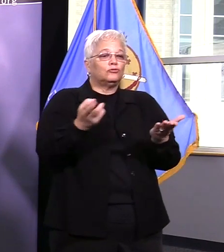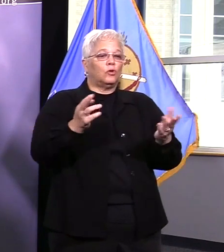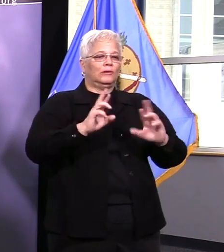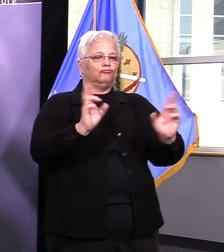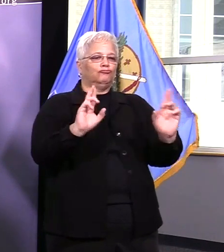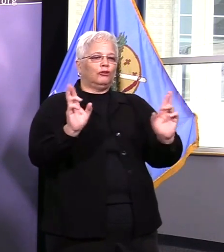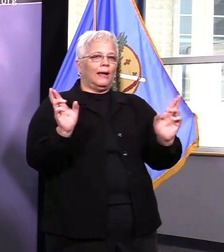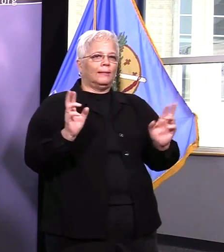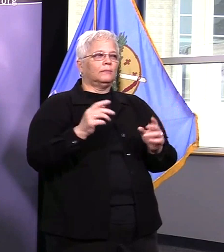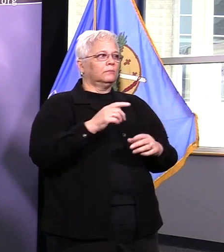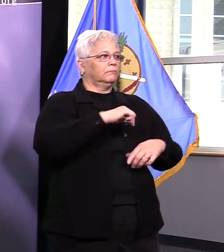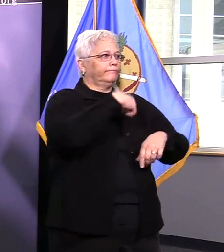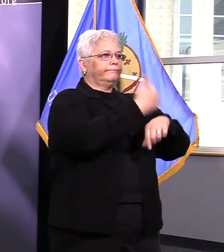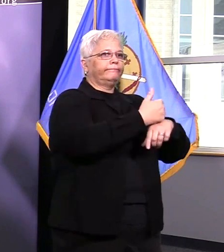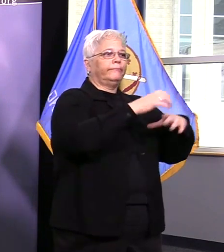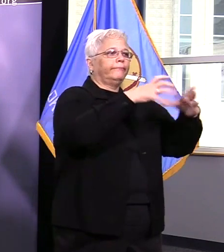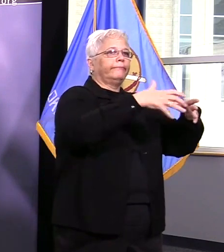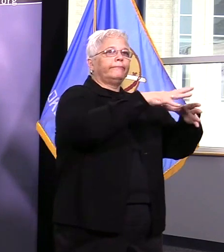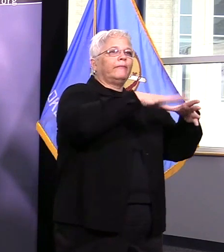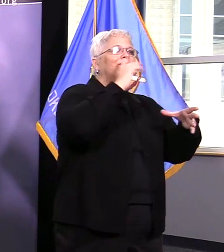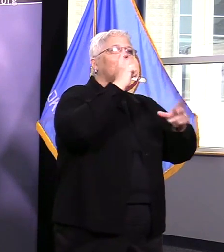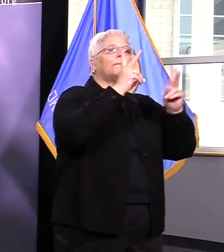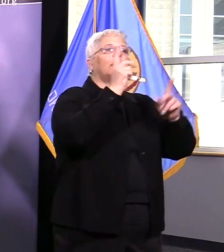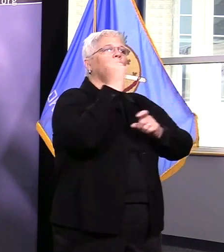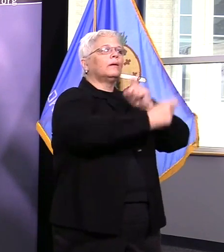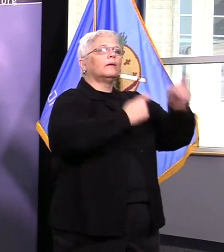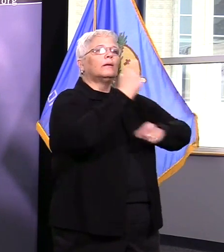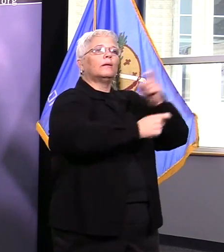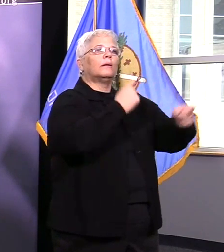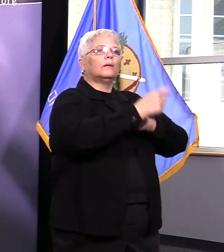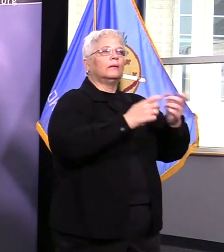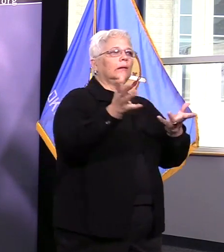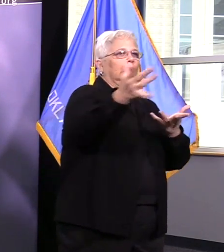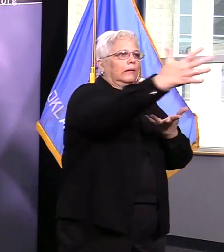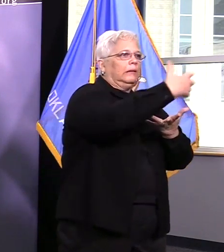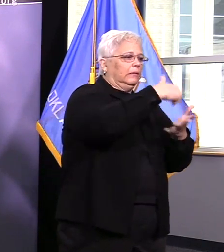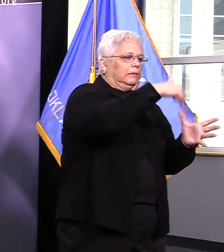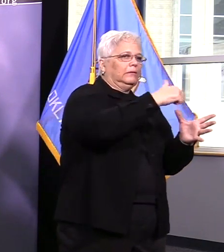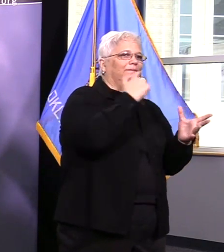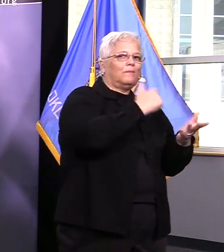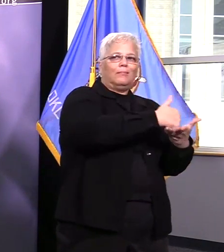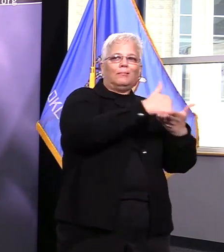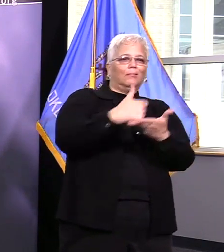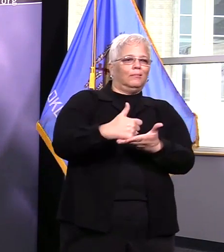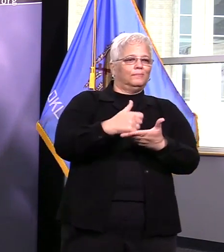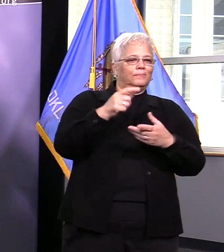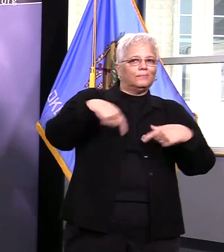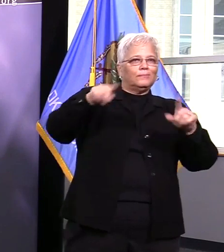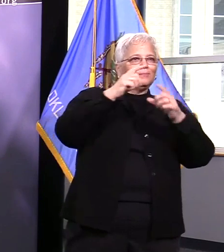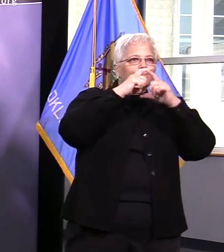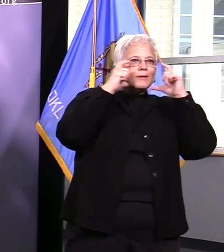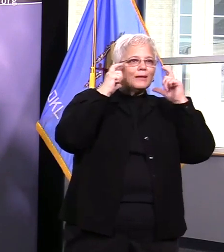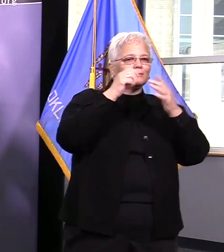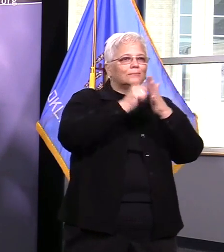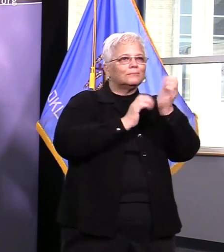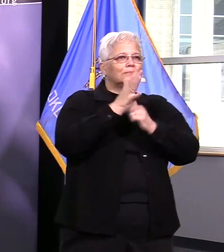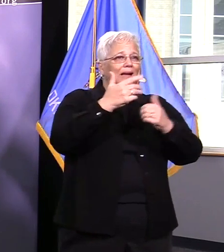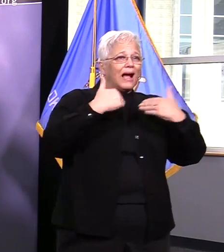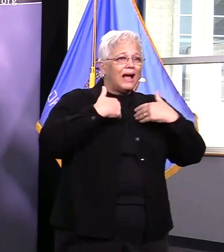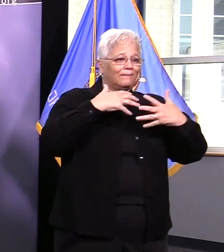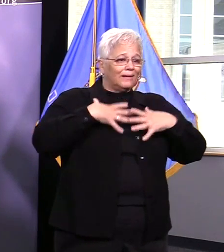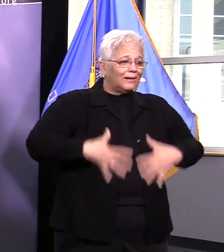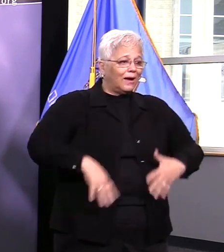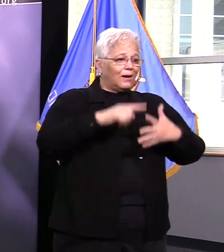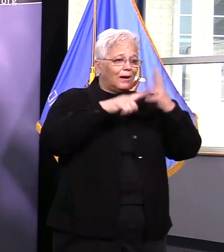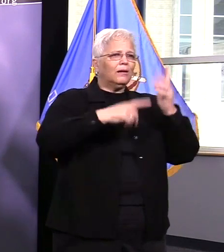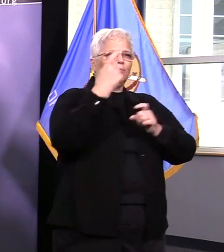first responders and hospitals to be able to utilize and collect those resources that are donated more efficiently we're also working to